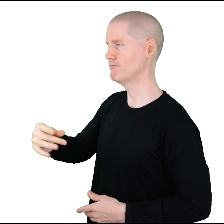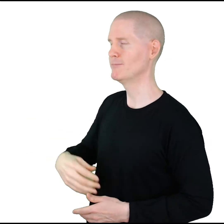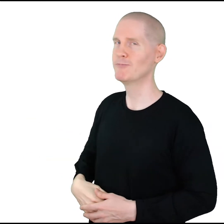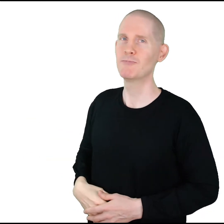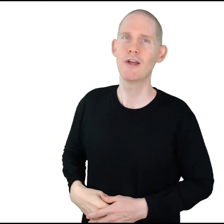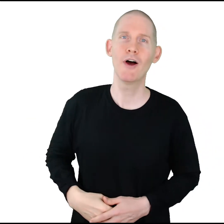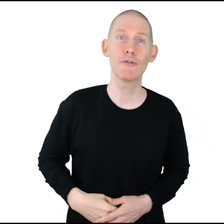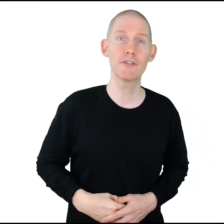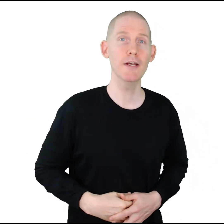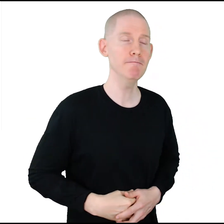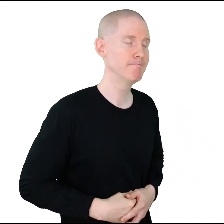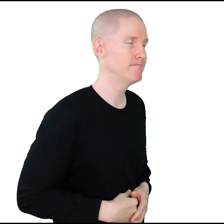Other side.